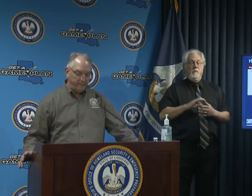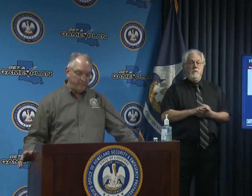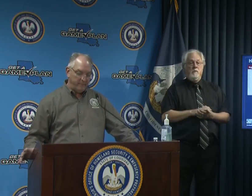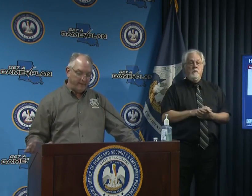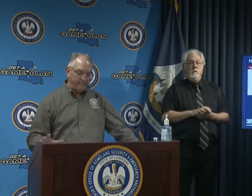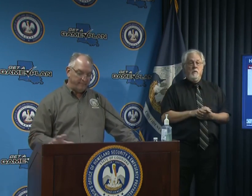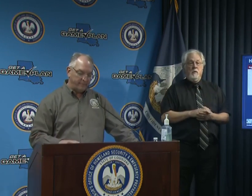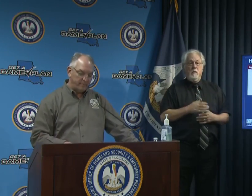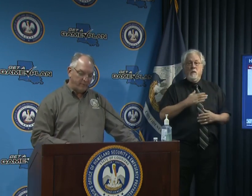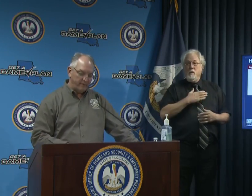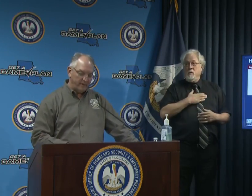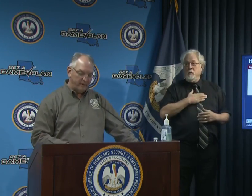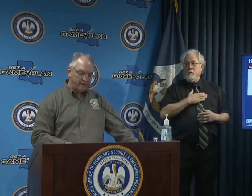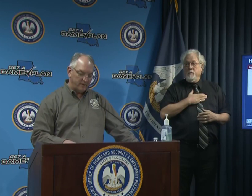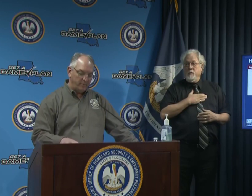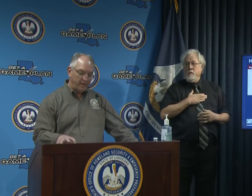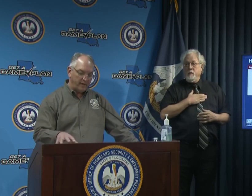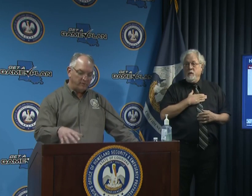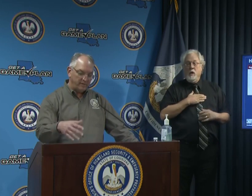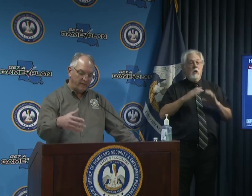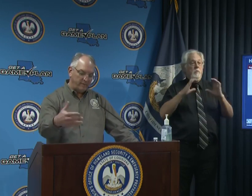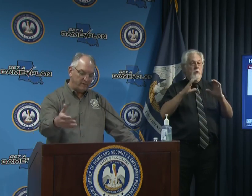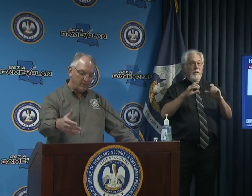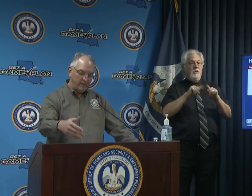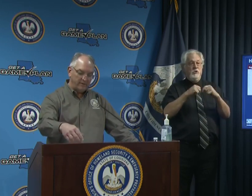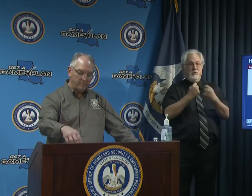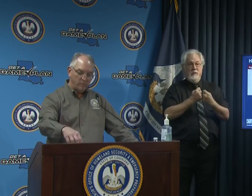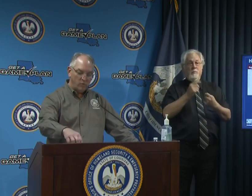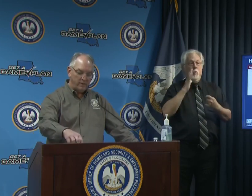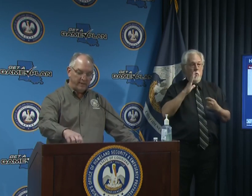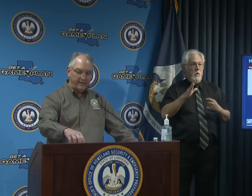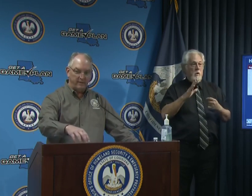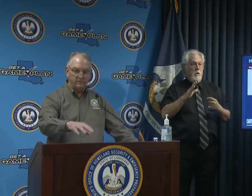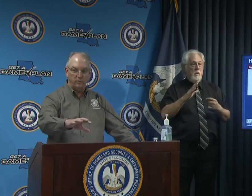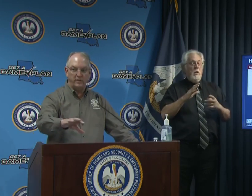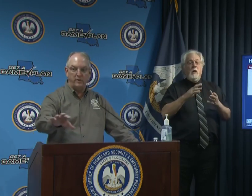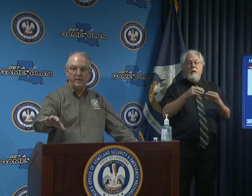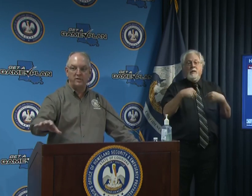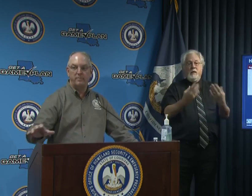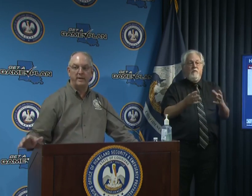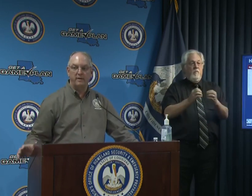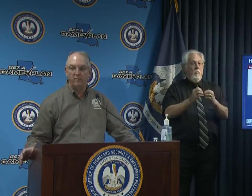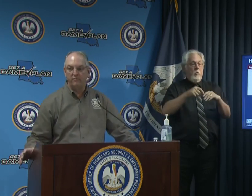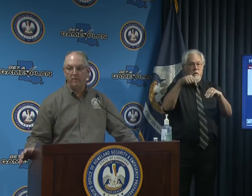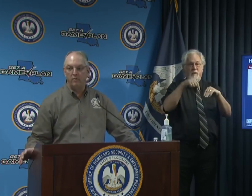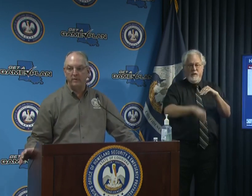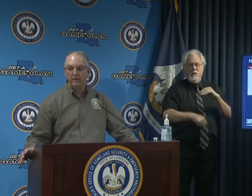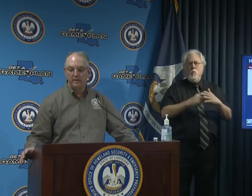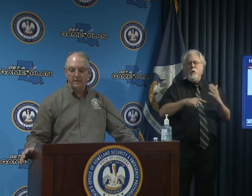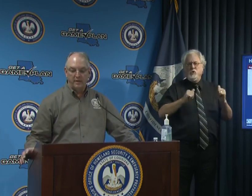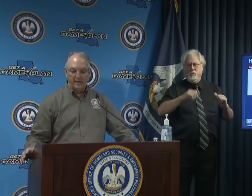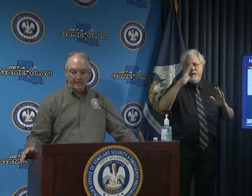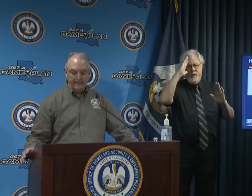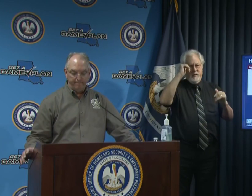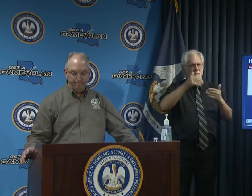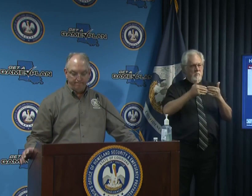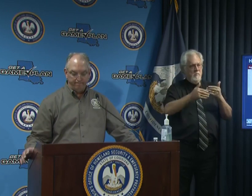and my brief uh communications team is going to release more details on what you can expect going forward